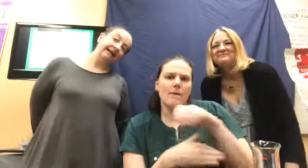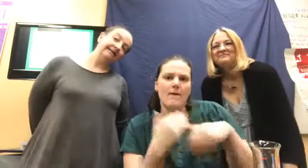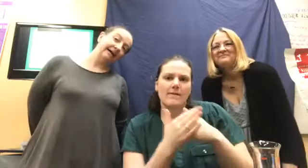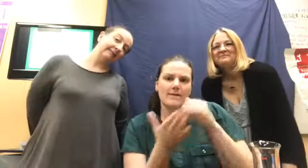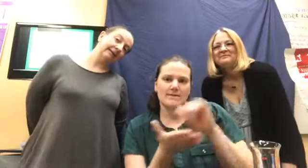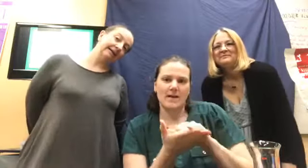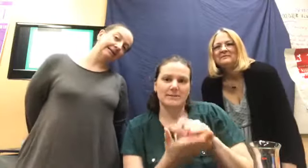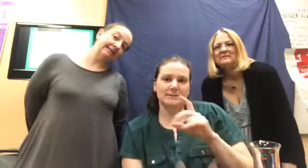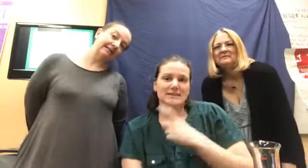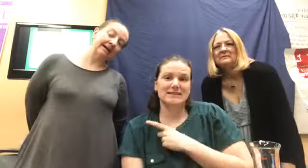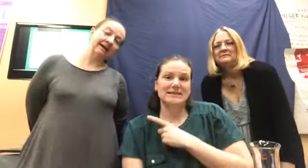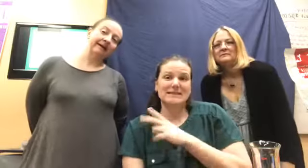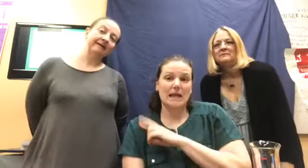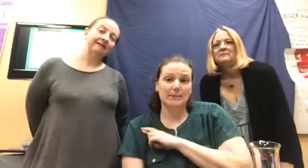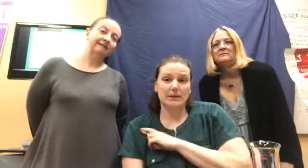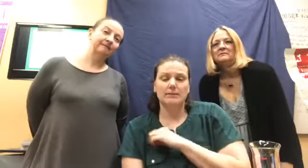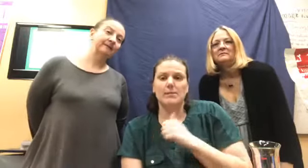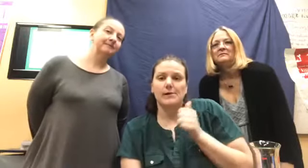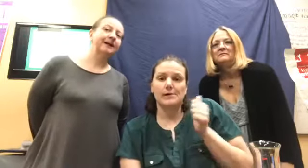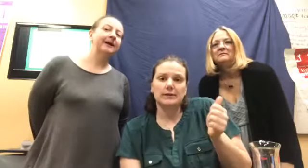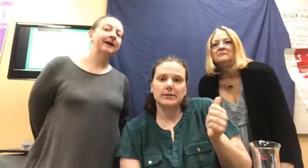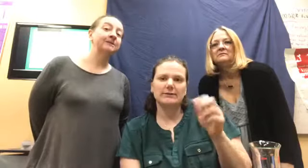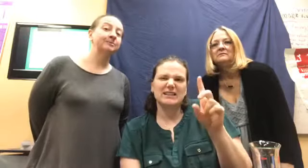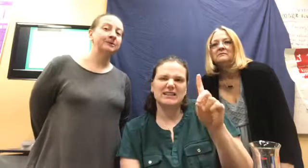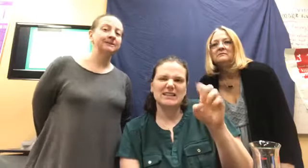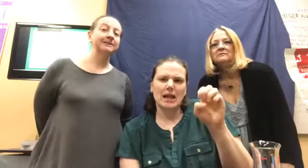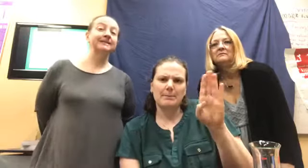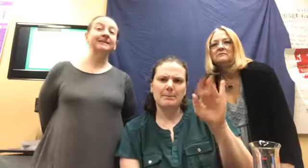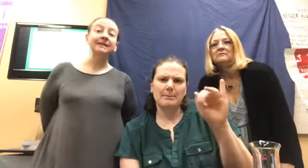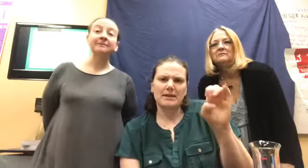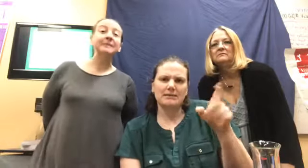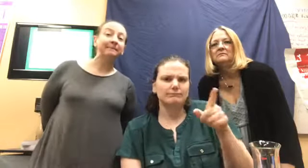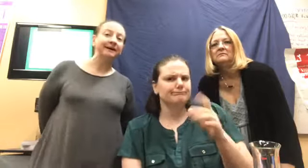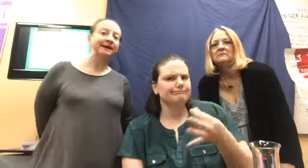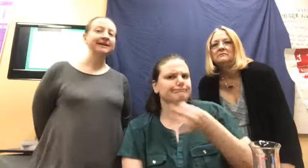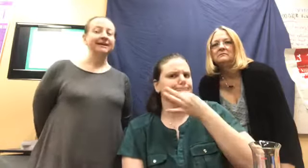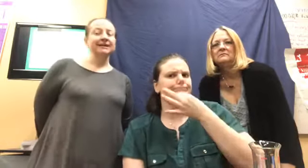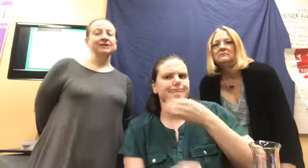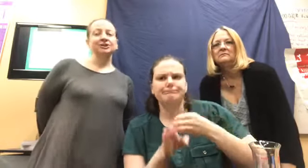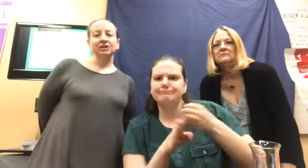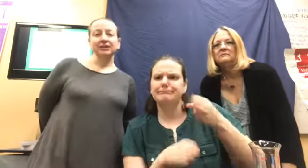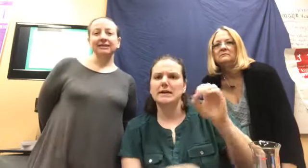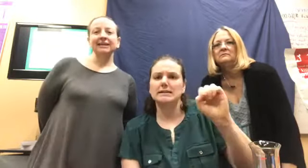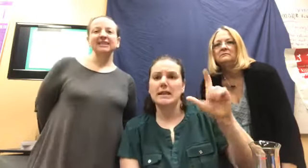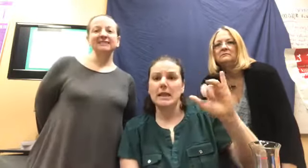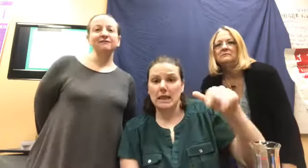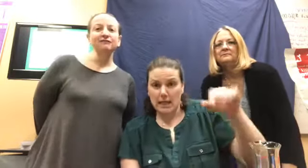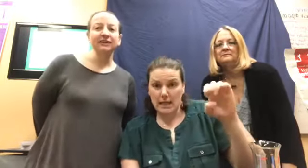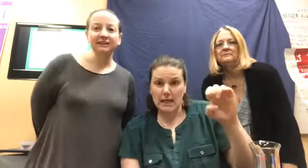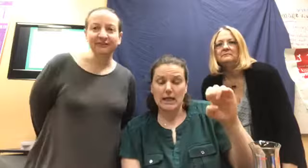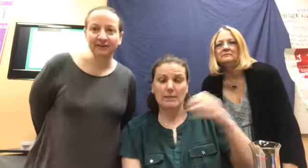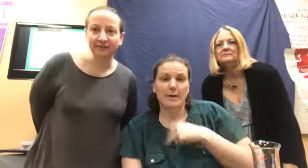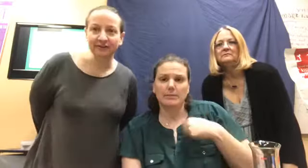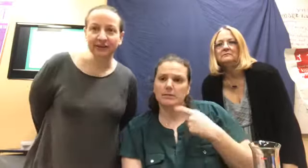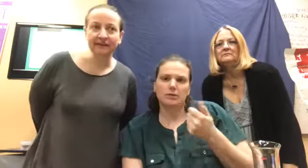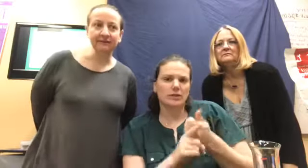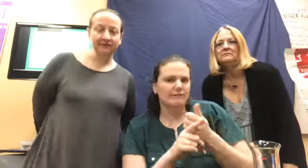And Debbie is really my expert sleek member. She is really faithful at everything